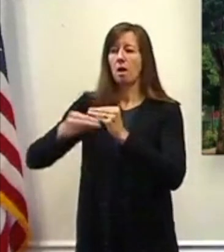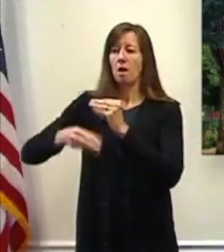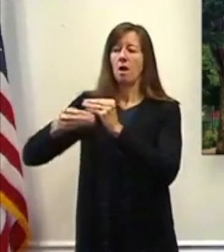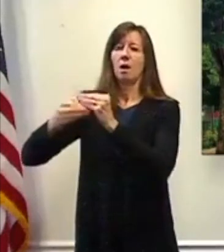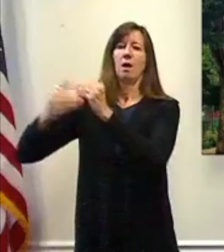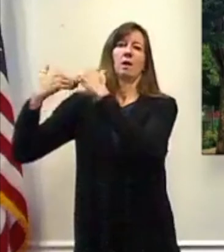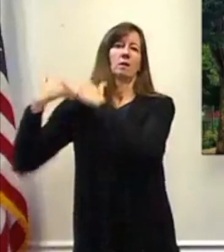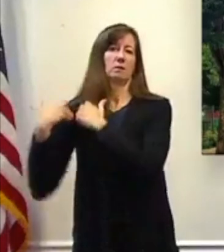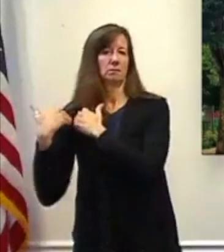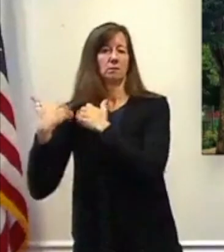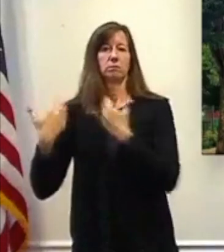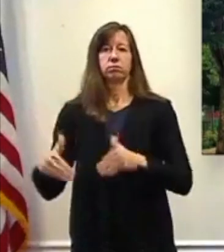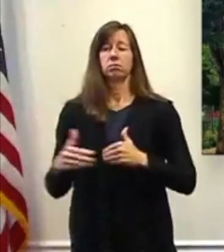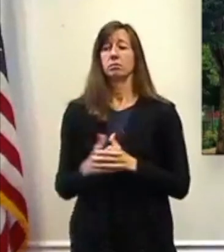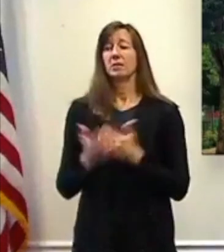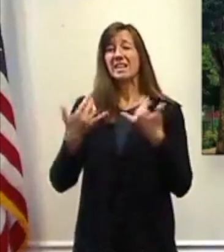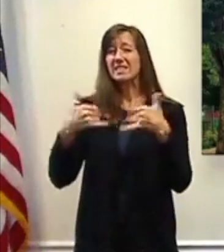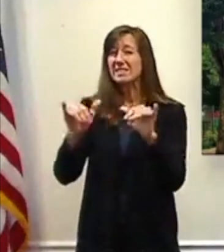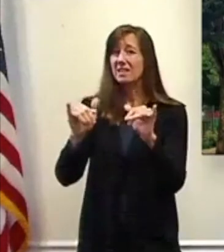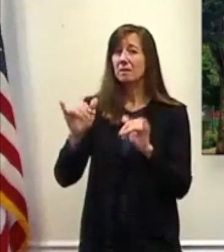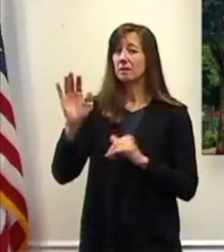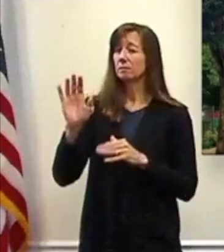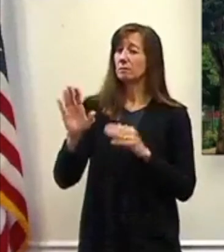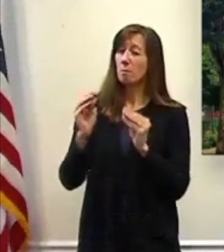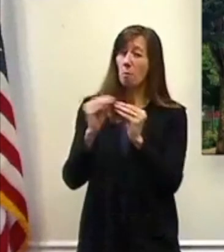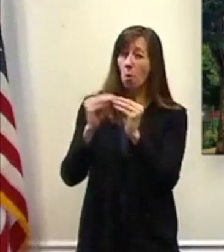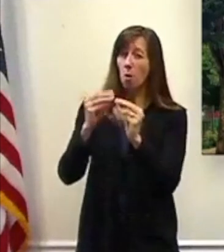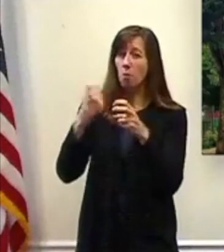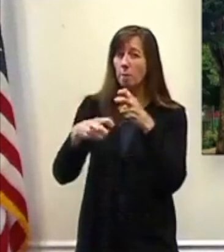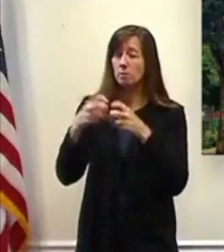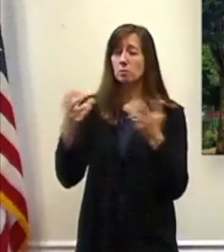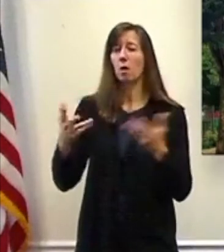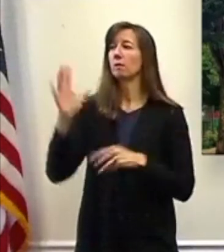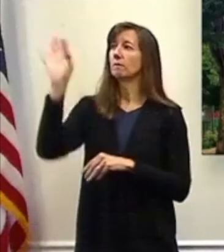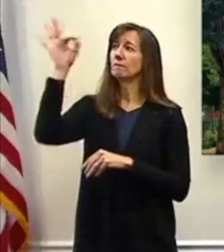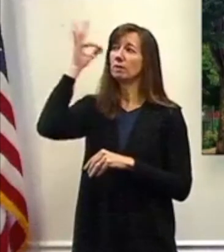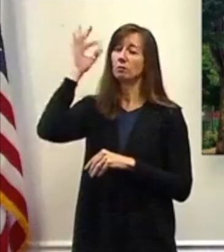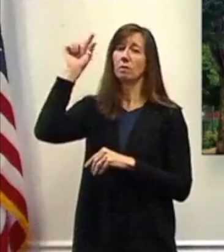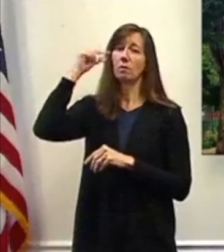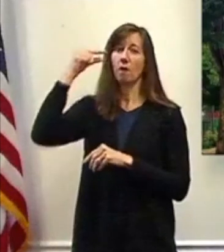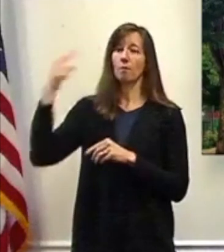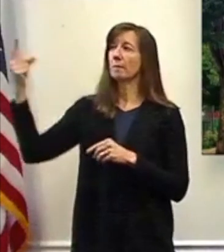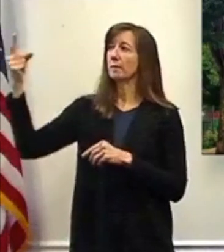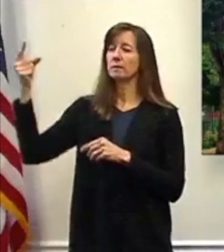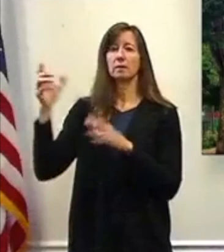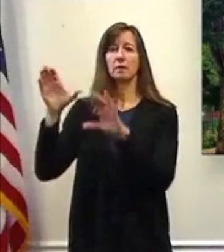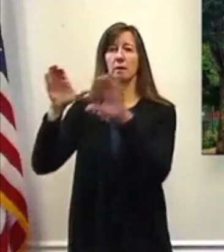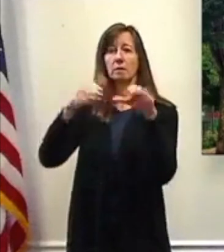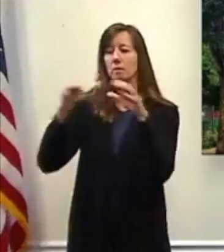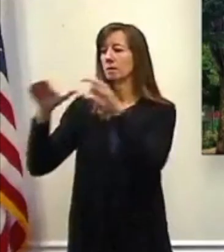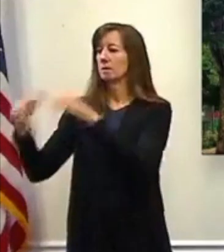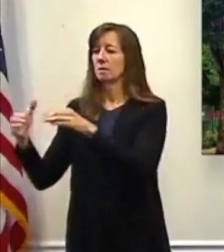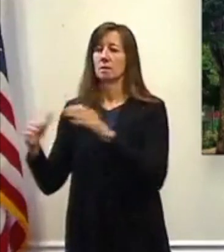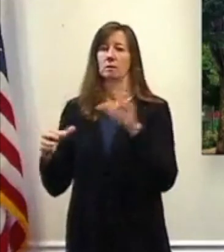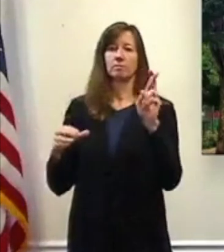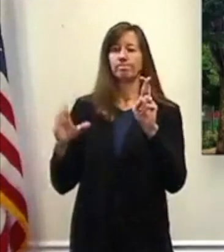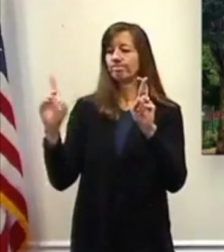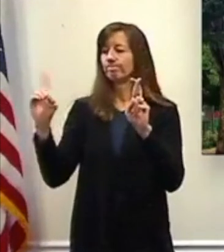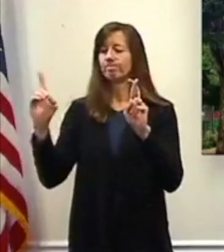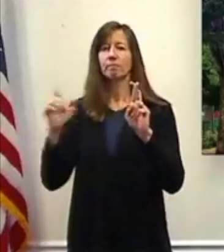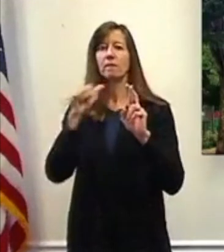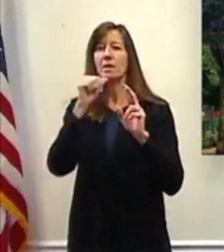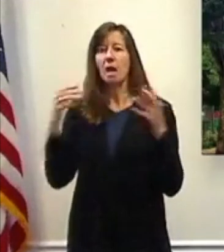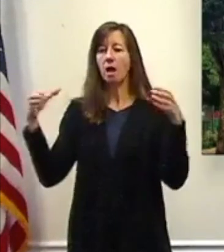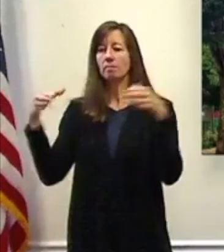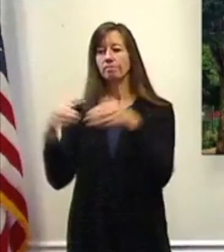is still the federal government has not come together. Republicans and Democrats, the legislative branch, House, Senate, and White House